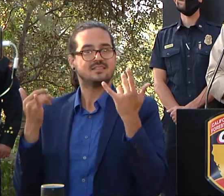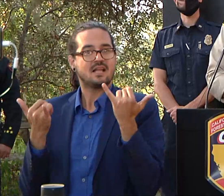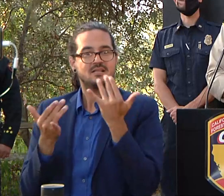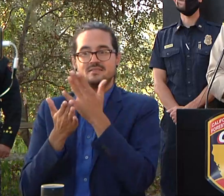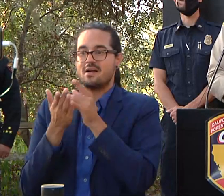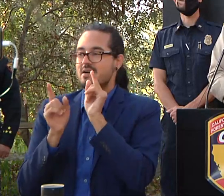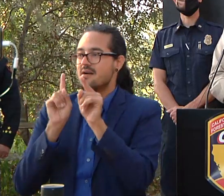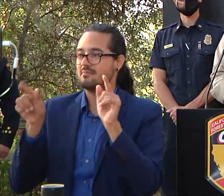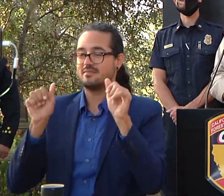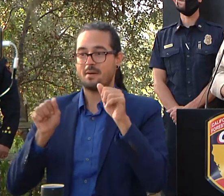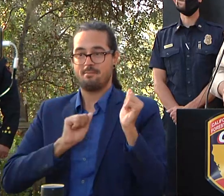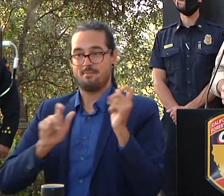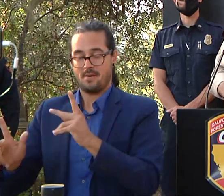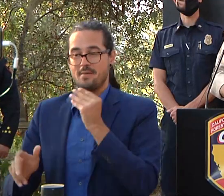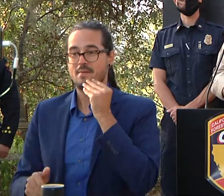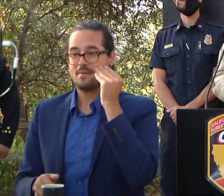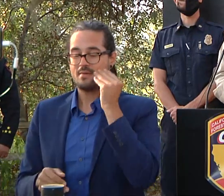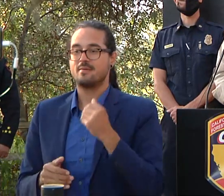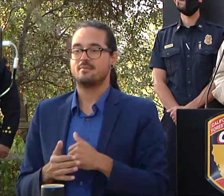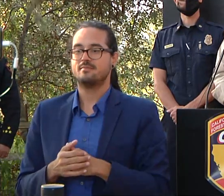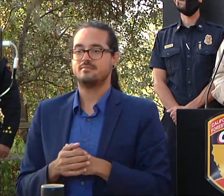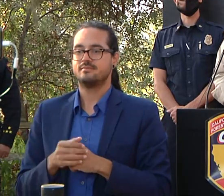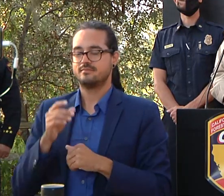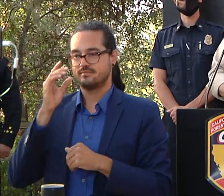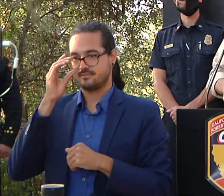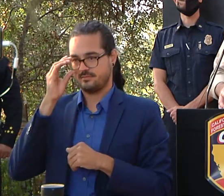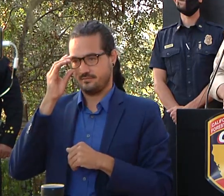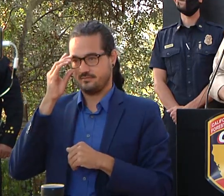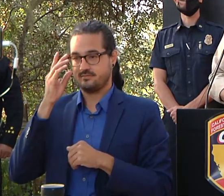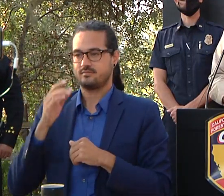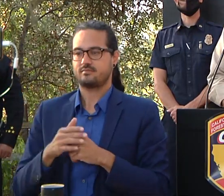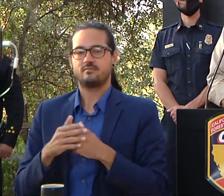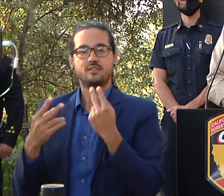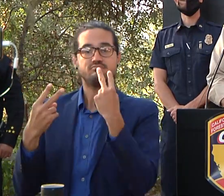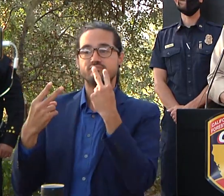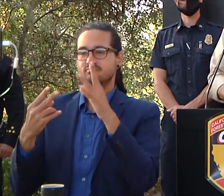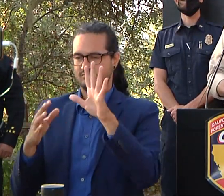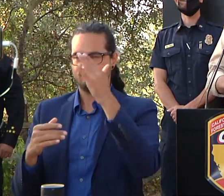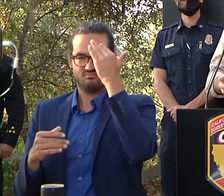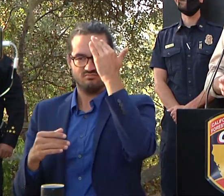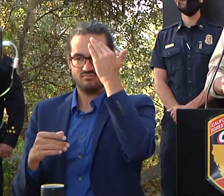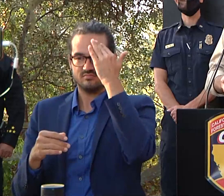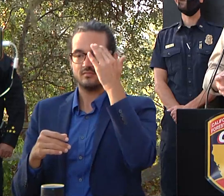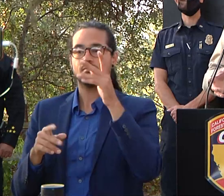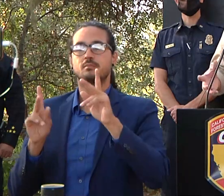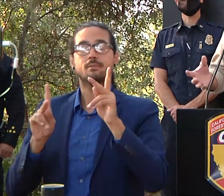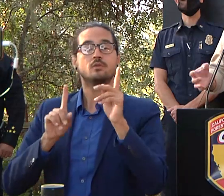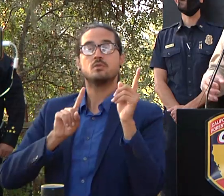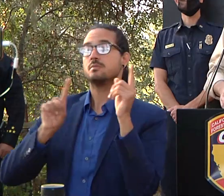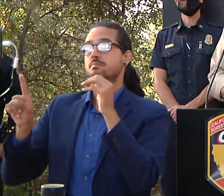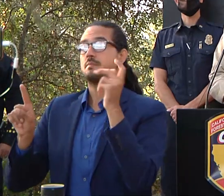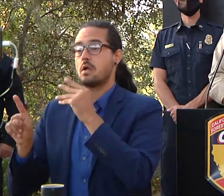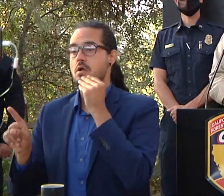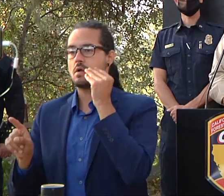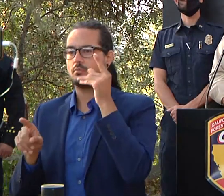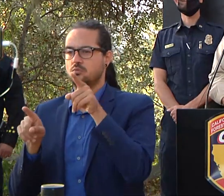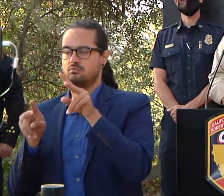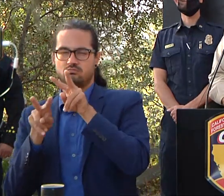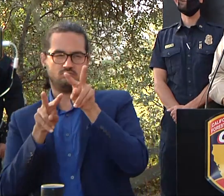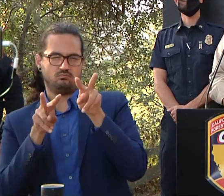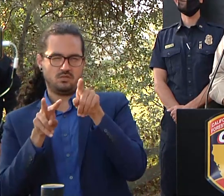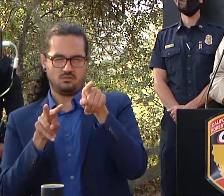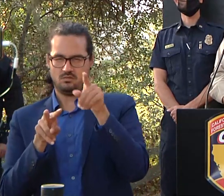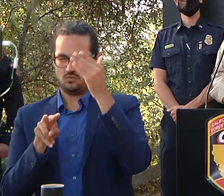is to be vigilant uh again we're going to be in these areas but when you go home you know who's who should be in the neighborhood and who shouldn't if you see